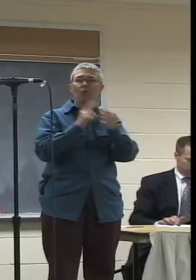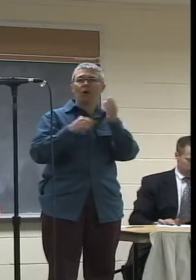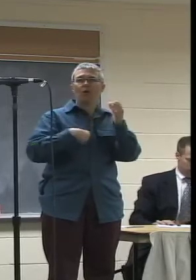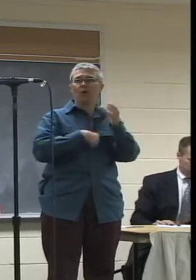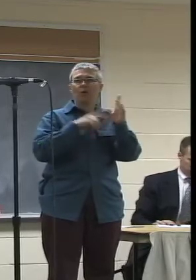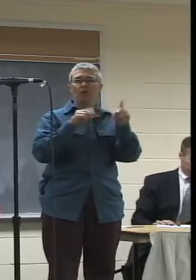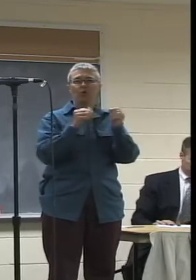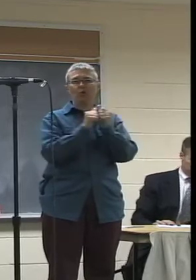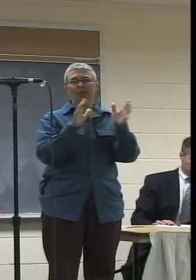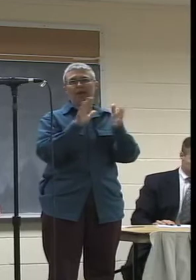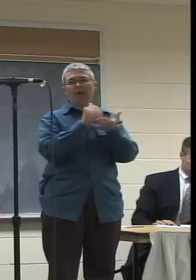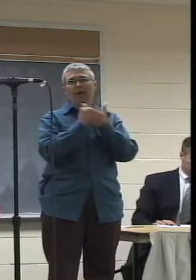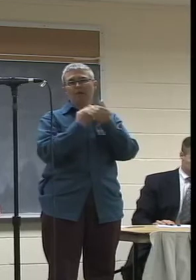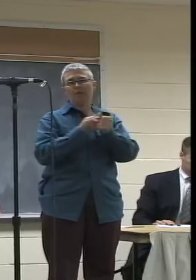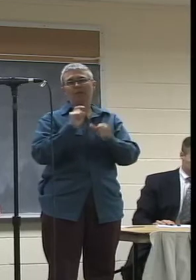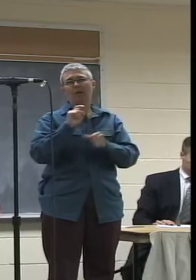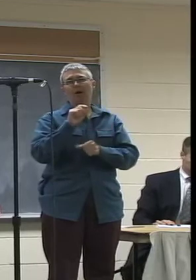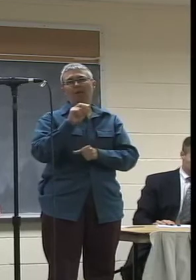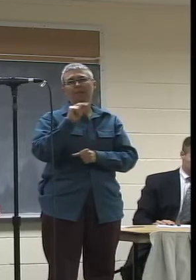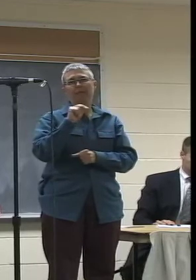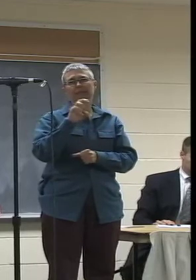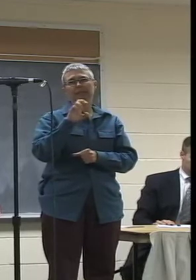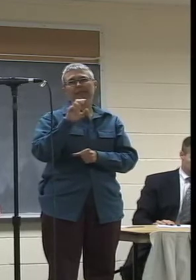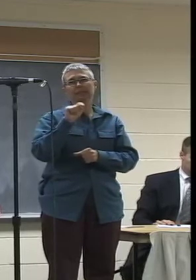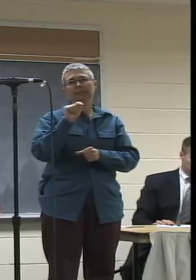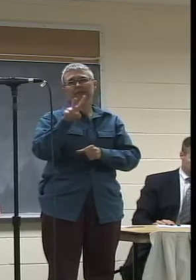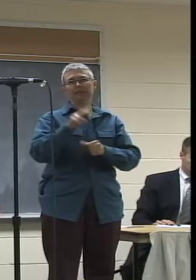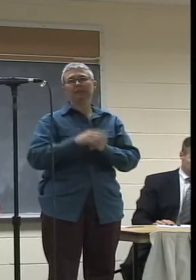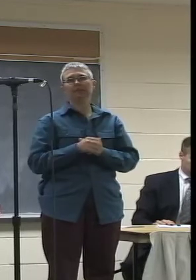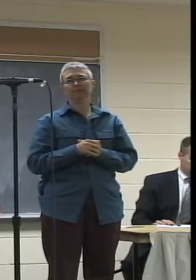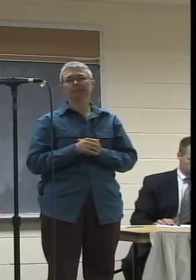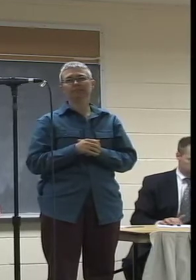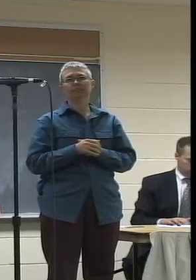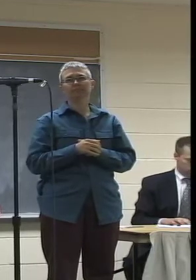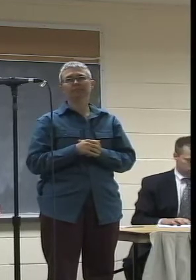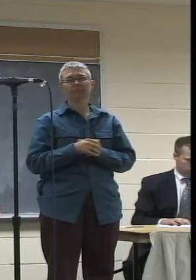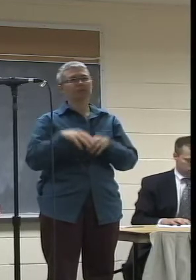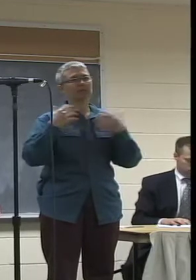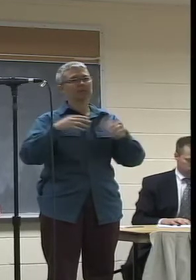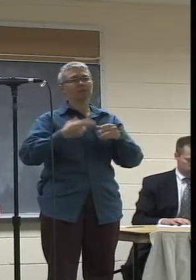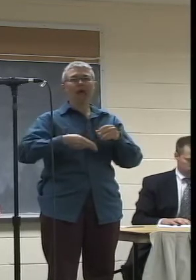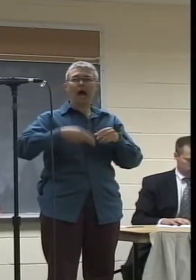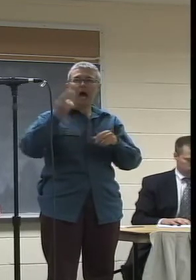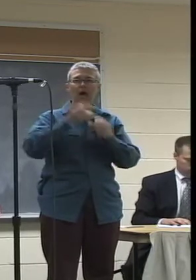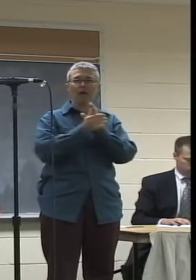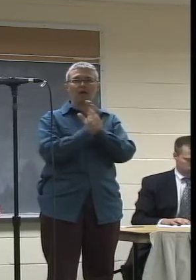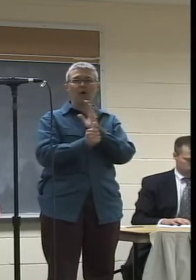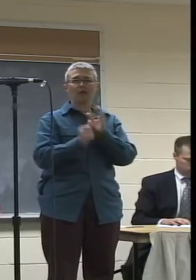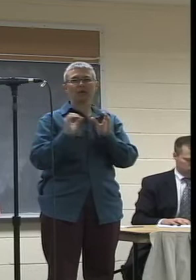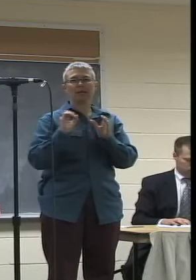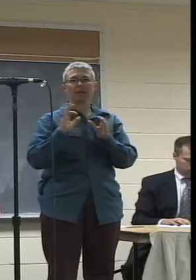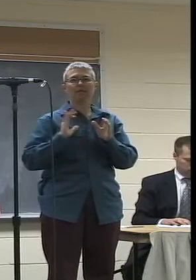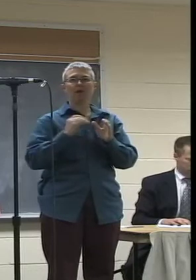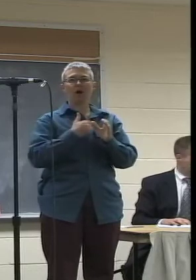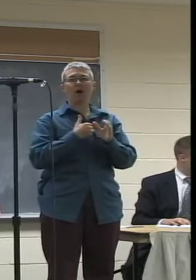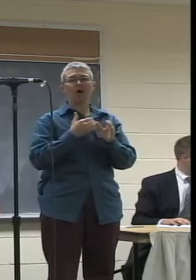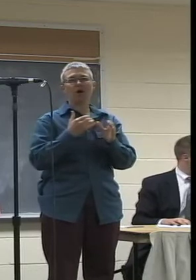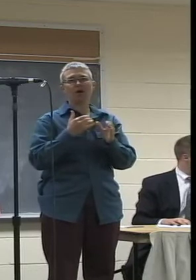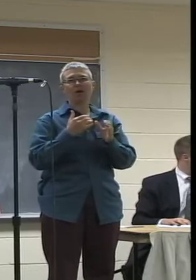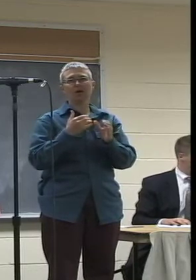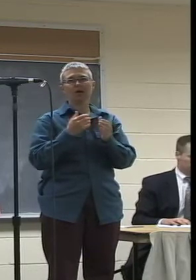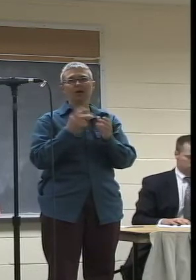you know, if we didn't have this resource, we could never afford the caliber of what Al and